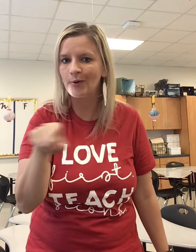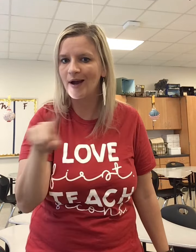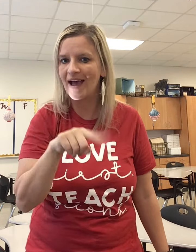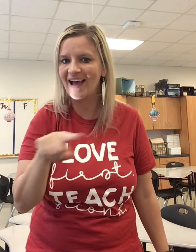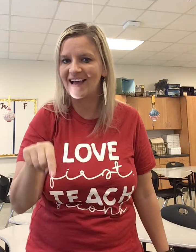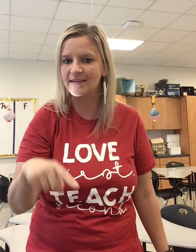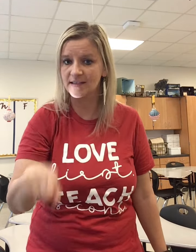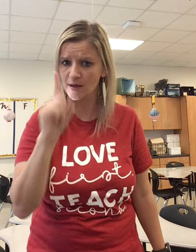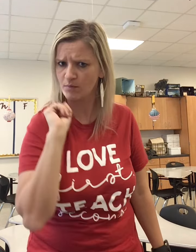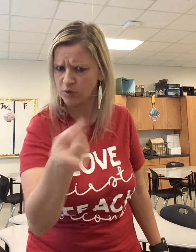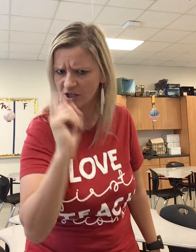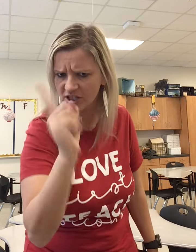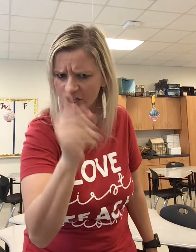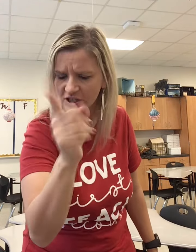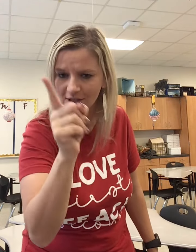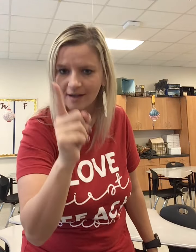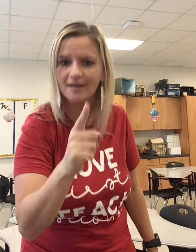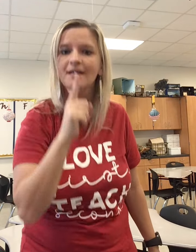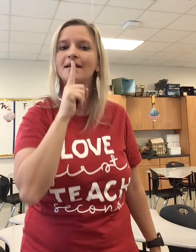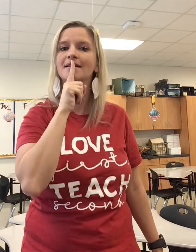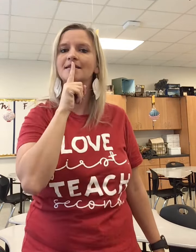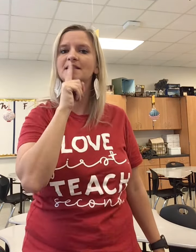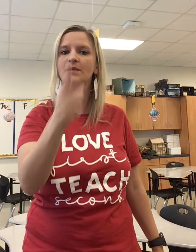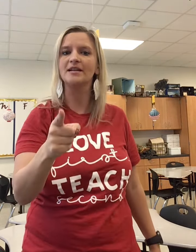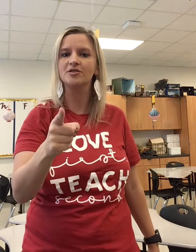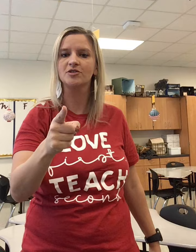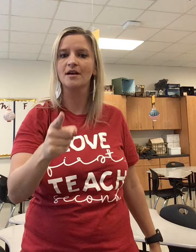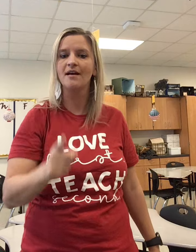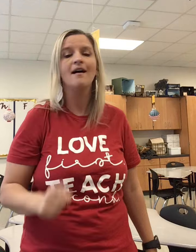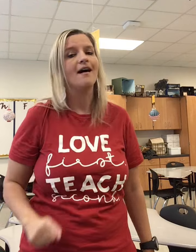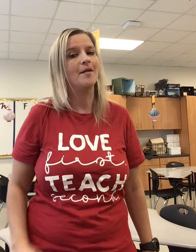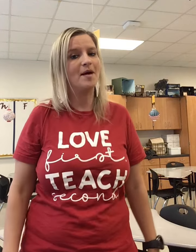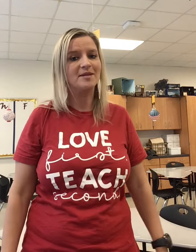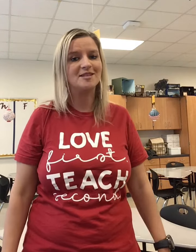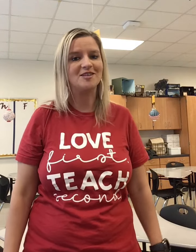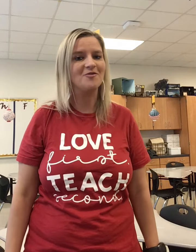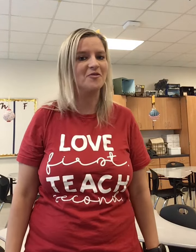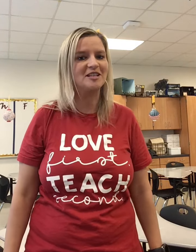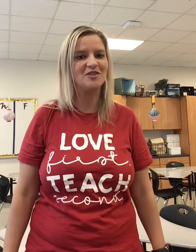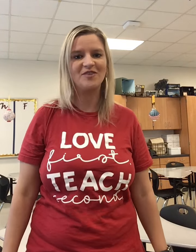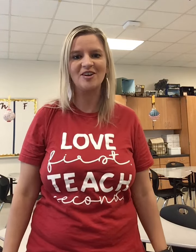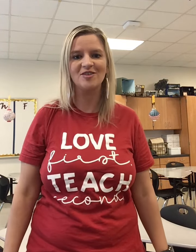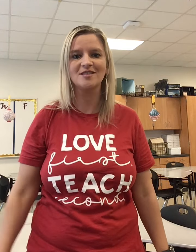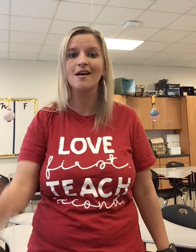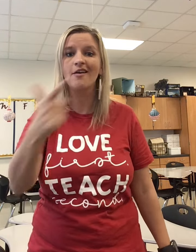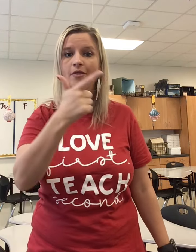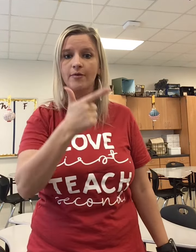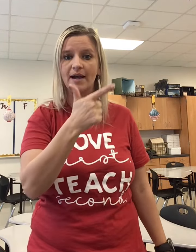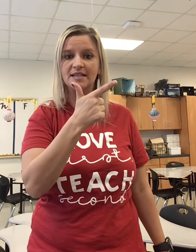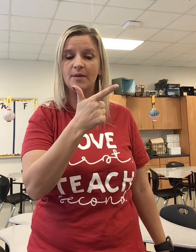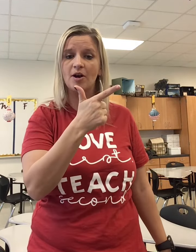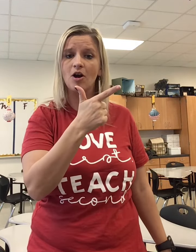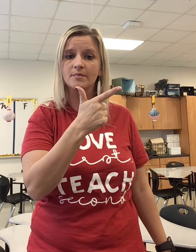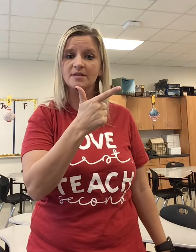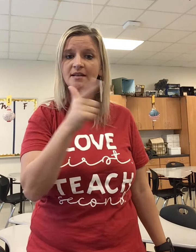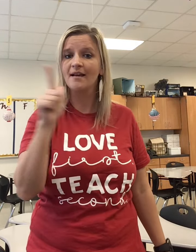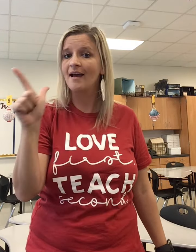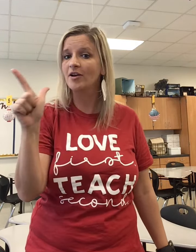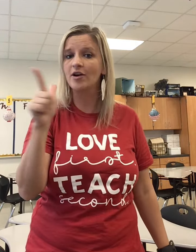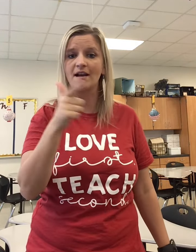press, petition, speech. Amendment 2, only two fingers, the right to bear arms and create